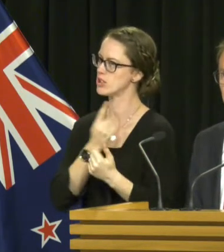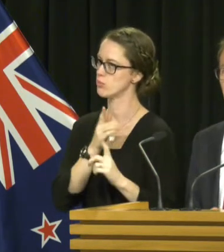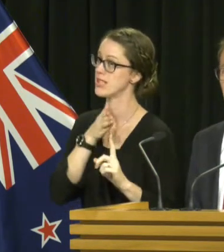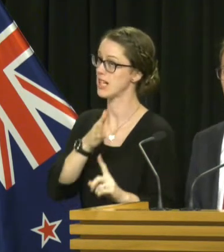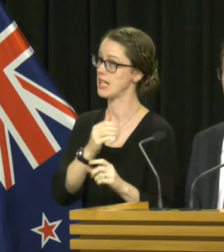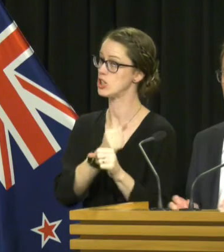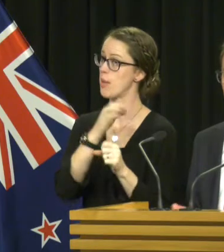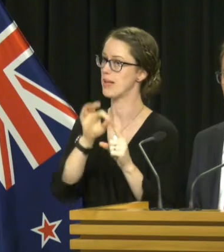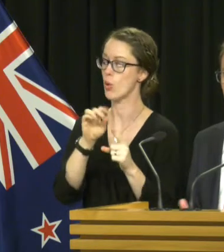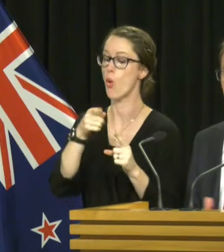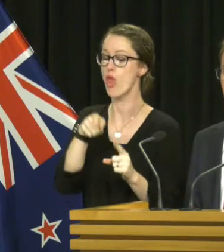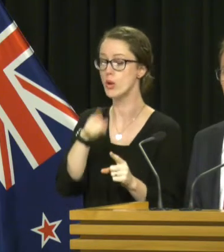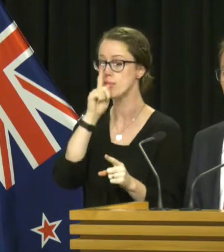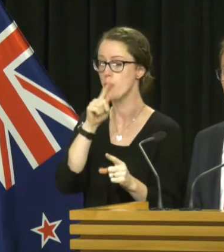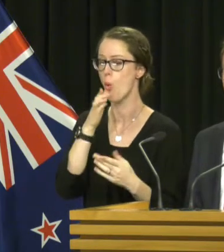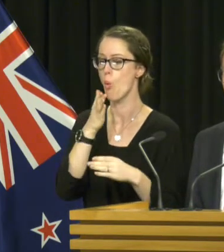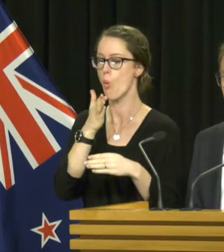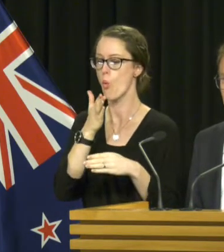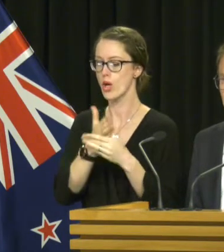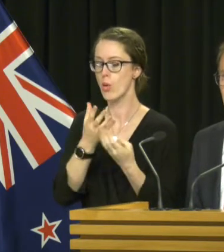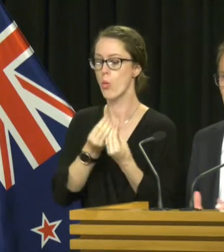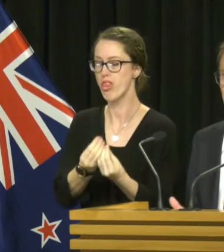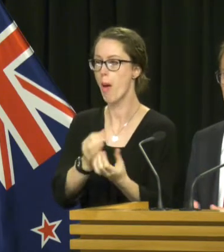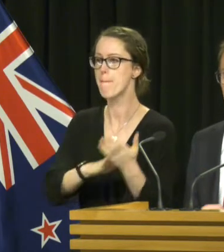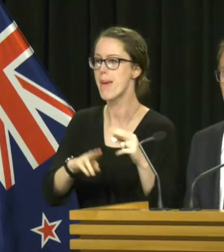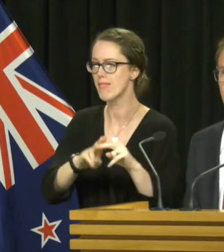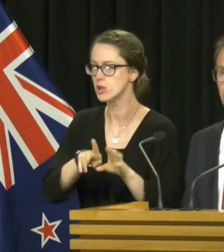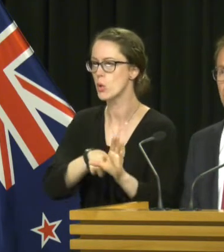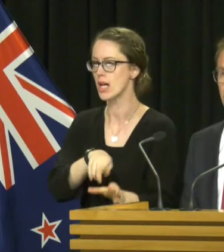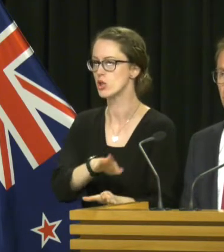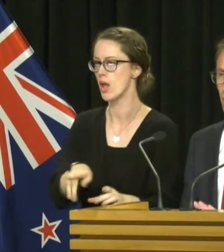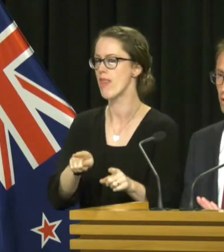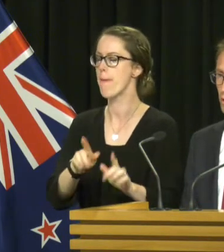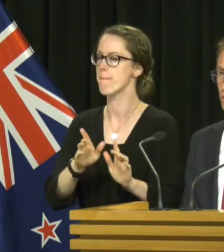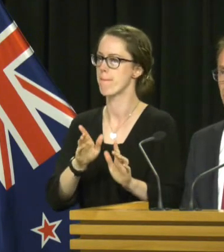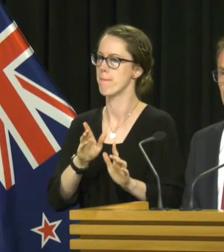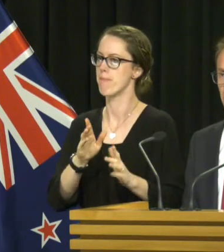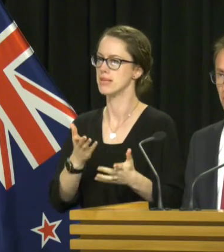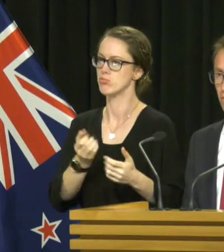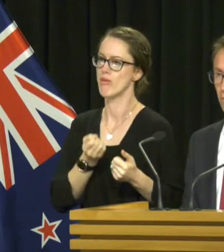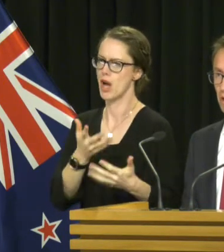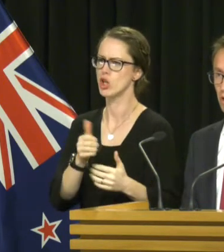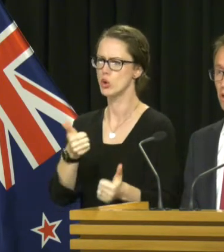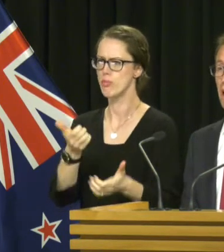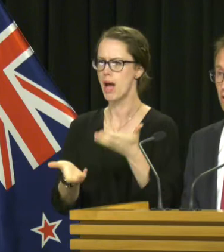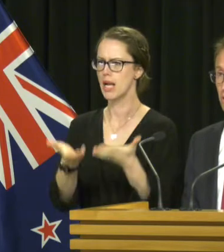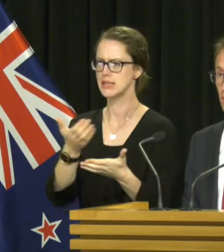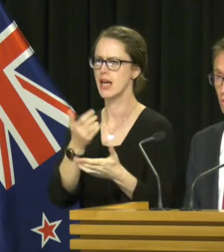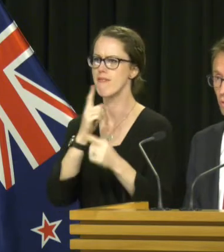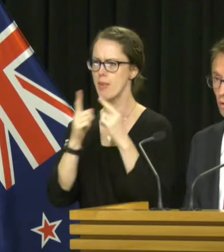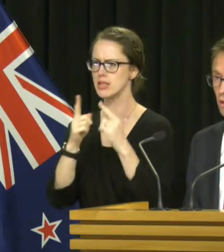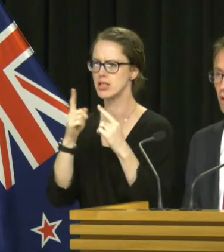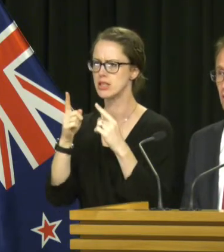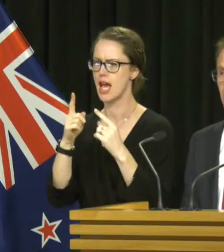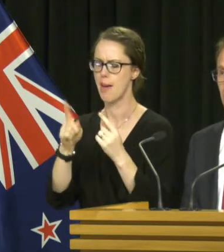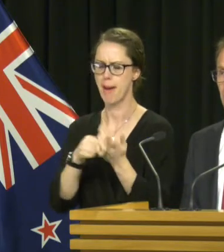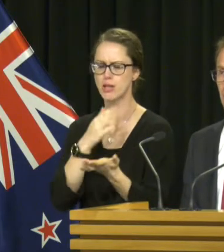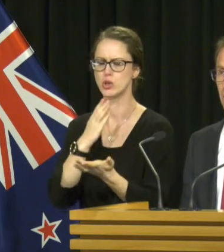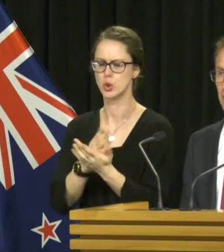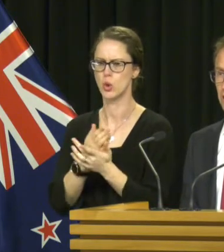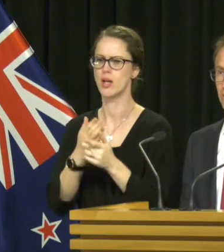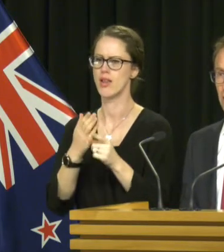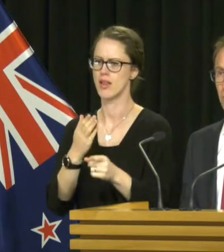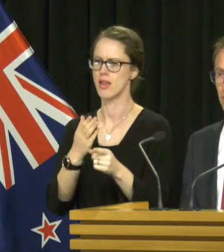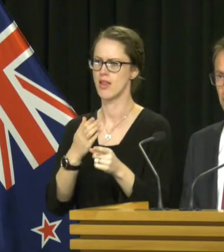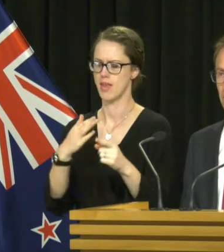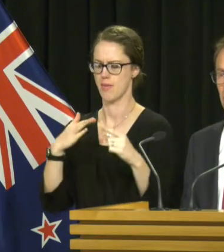GPs and those dealing with parents and young children to provide good, balanced information and ensure that they